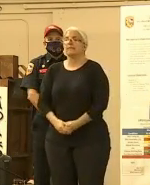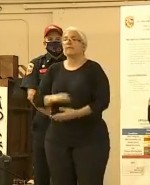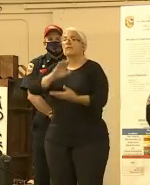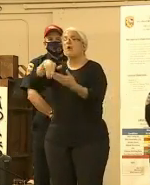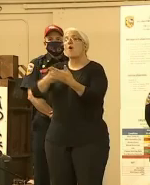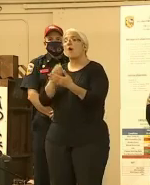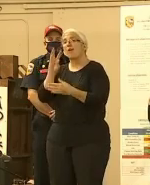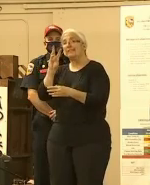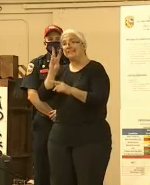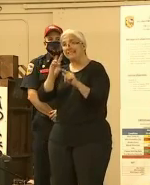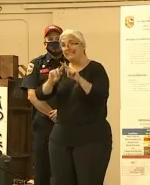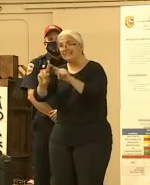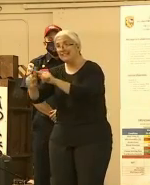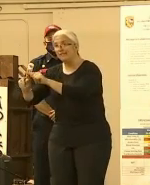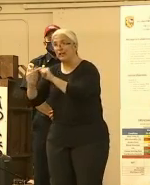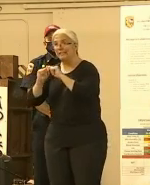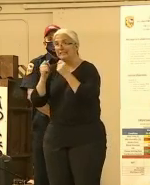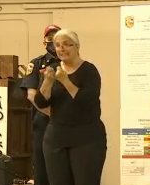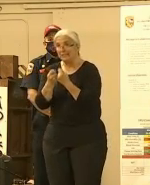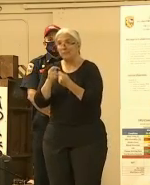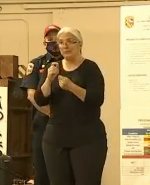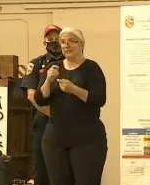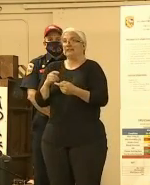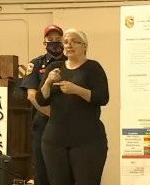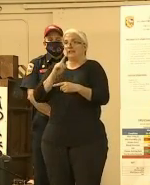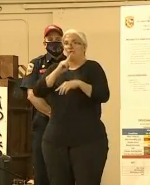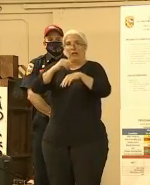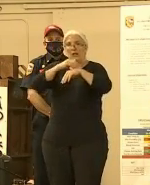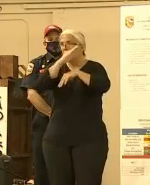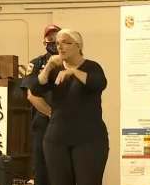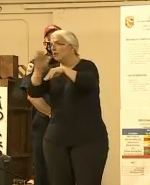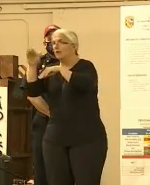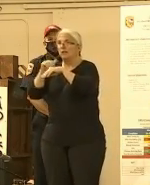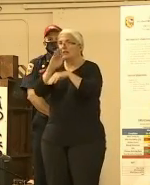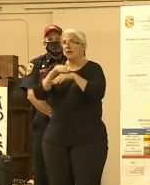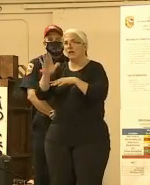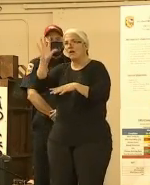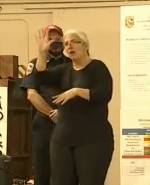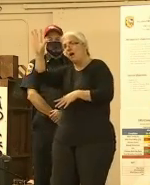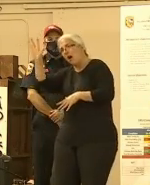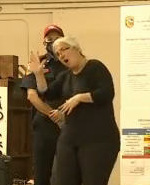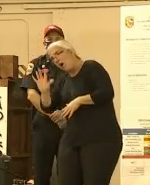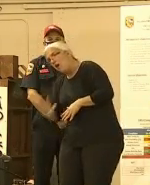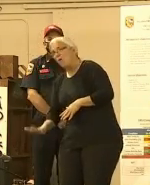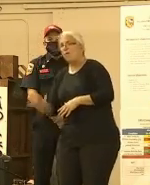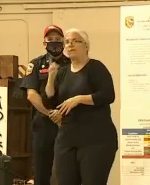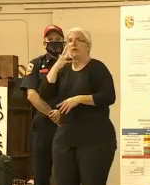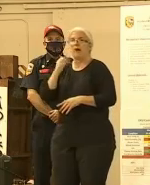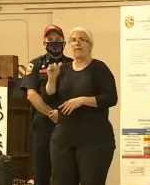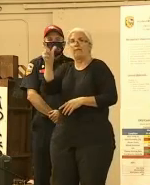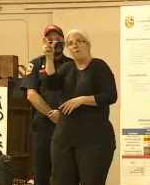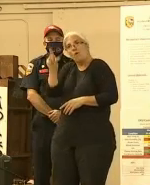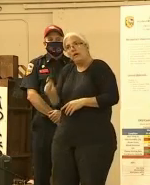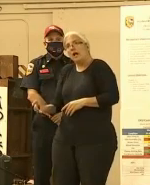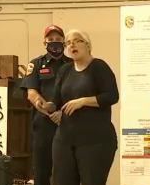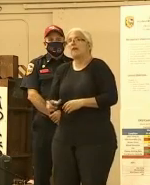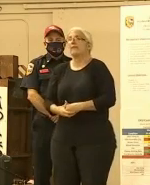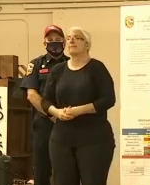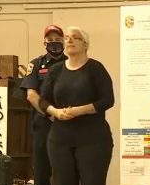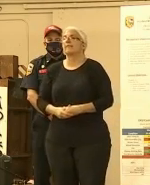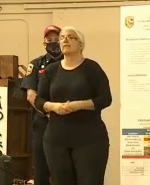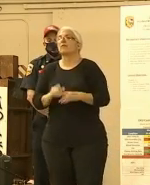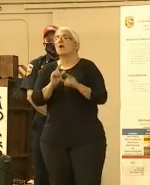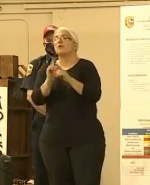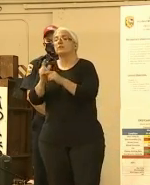been deployed statewide. In addition to that, our federal partners also have incident management teams that have been deployed